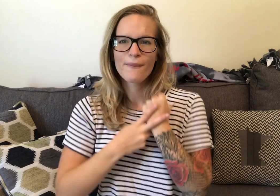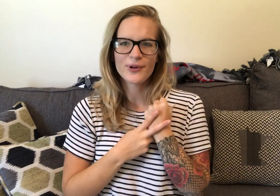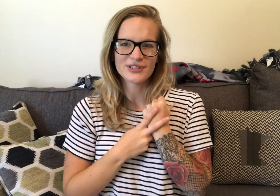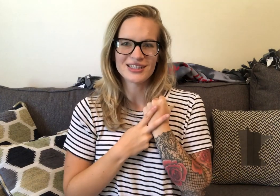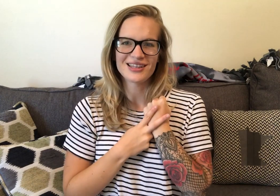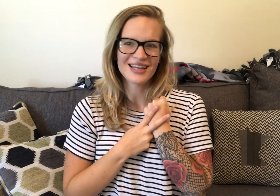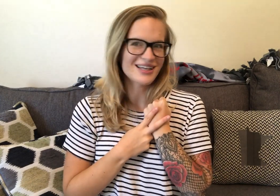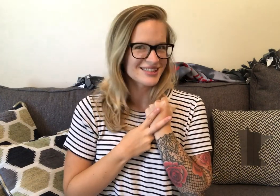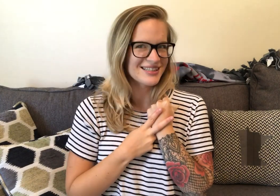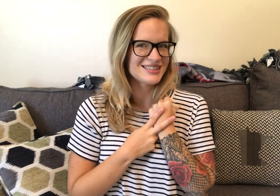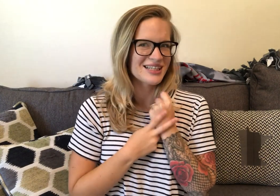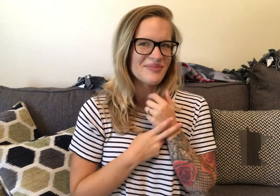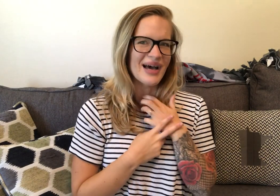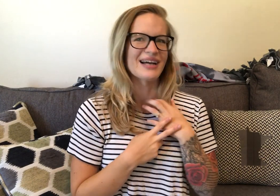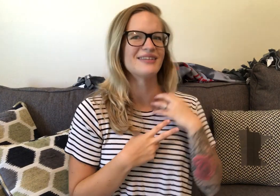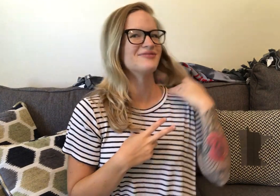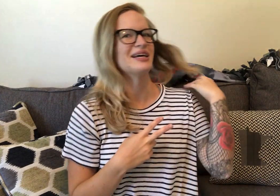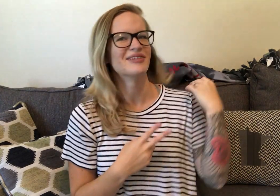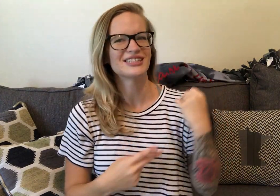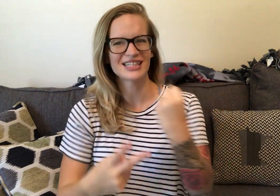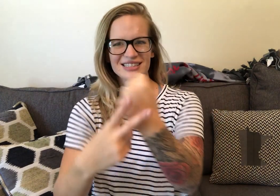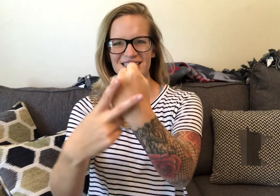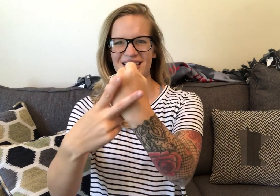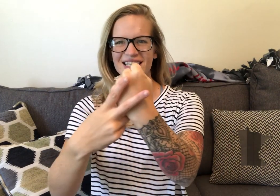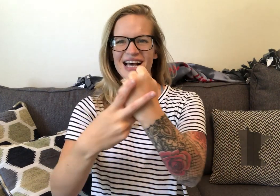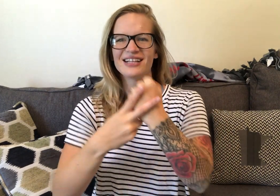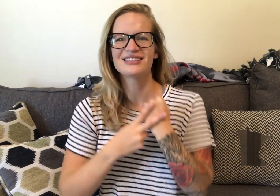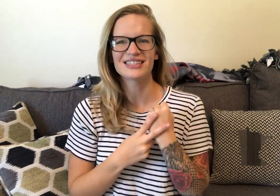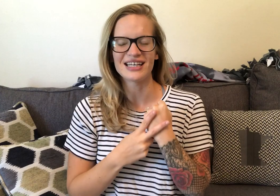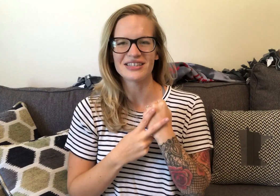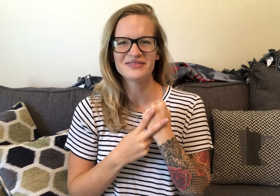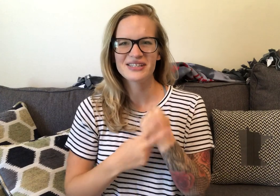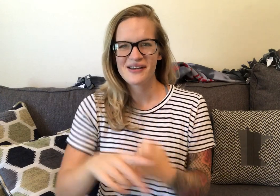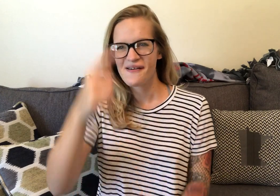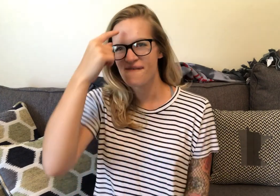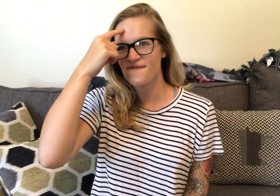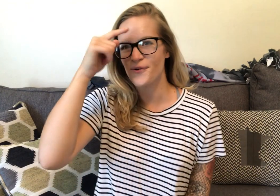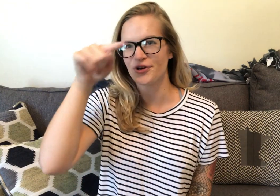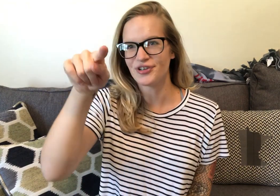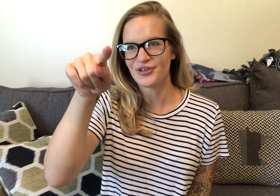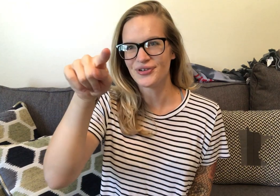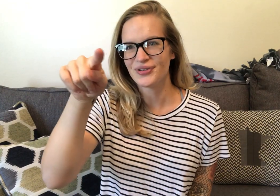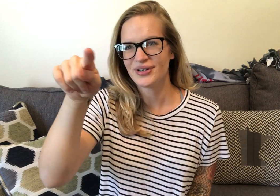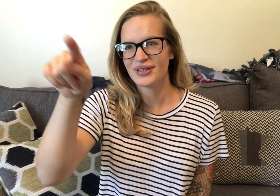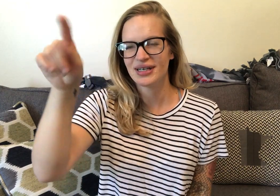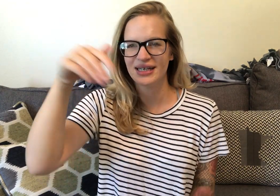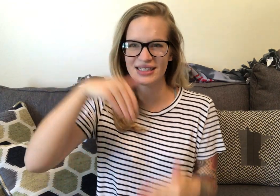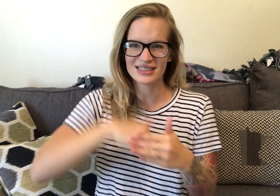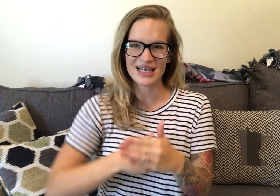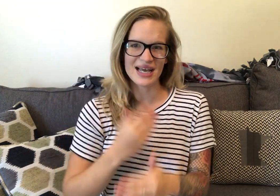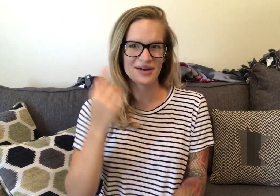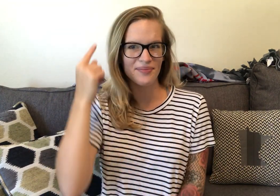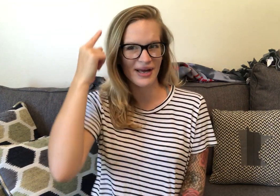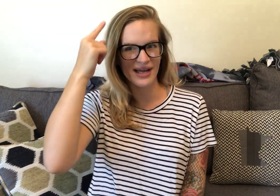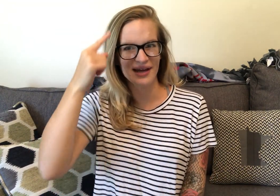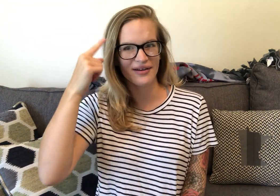Pushing the S hand shape back. If that makes sense. So like that. Saved. For you. Inside. My head.